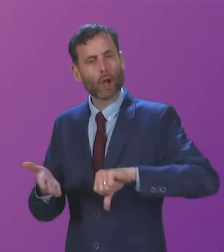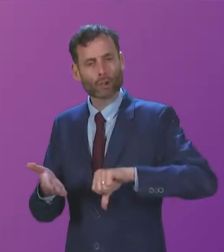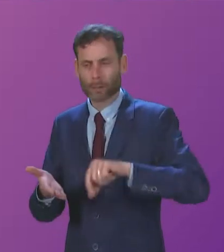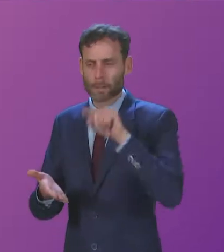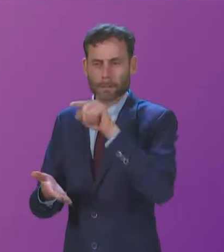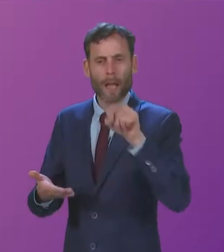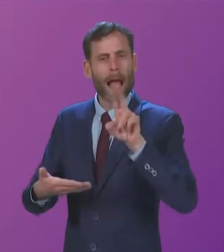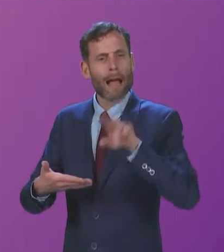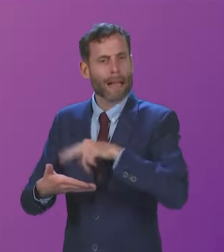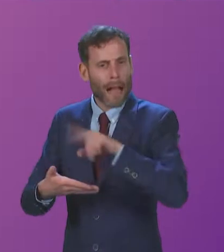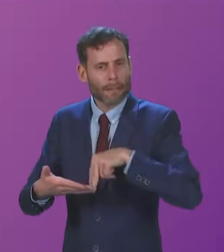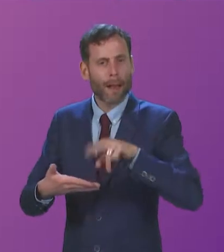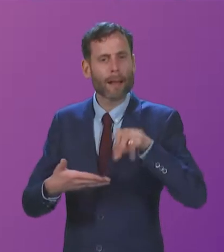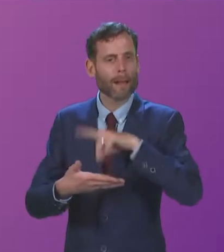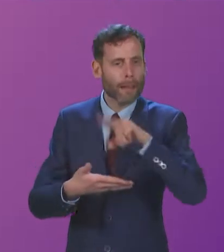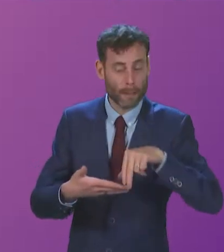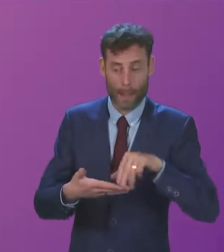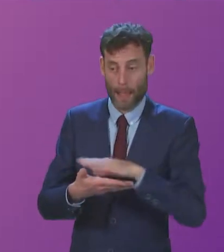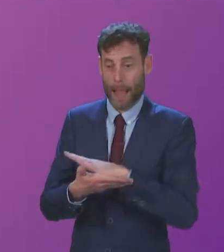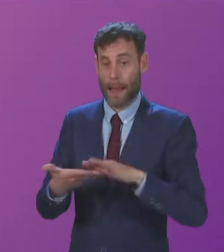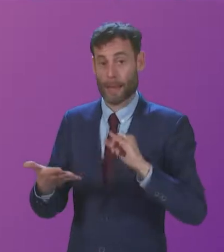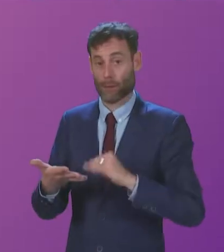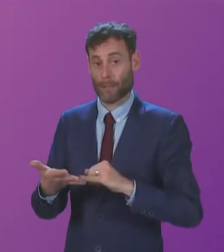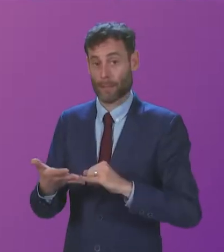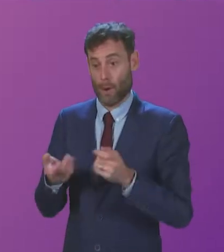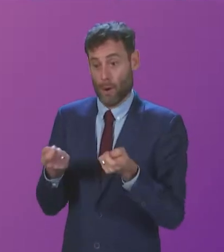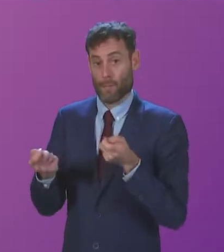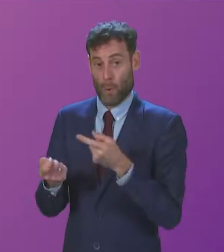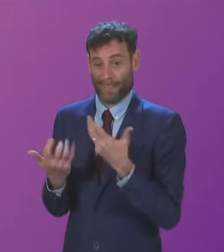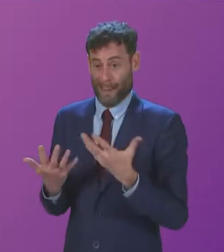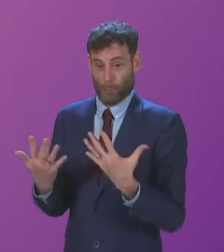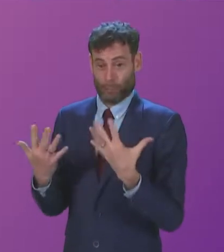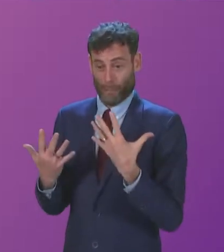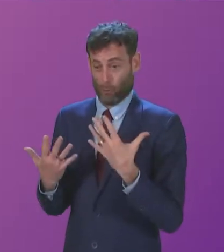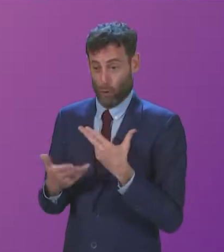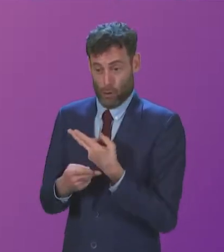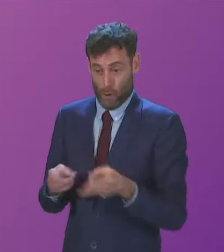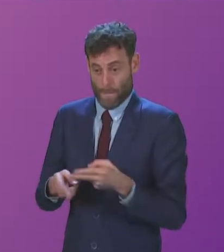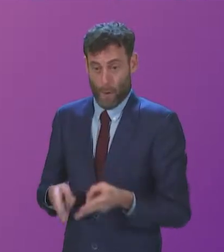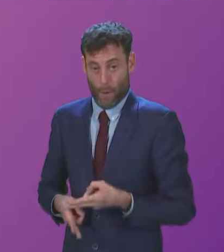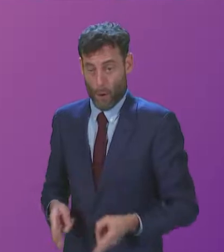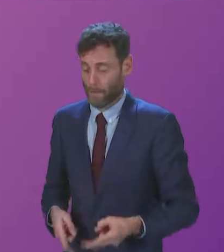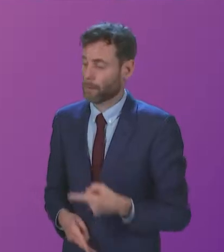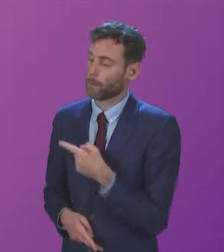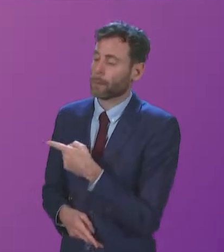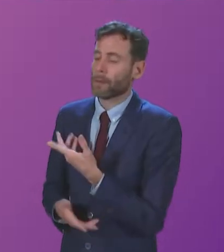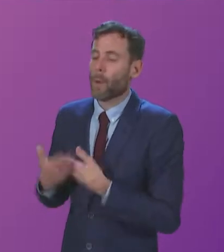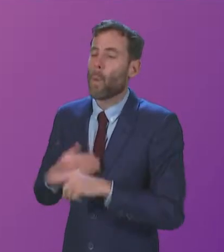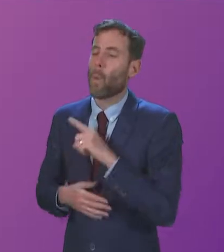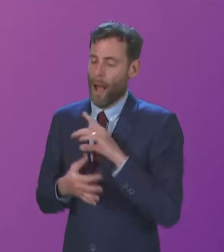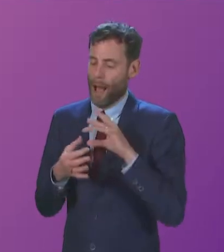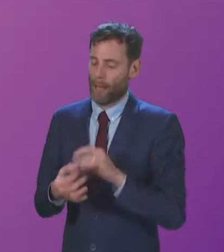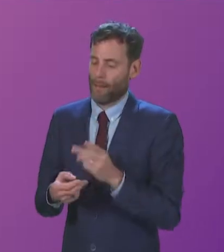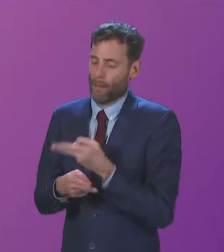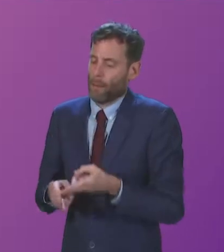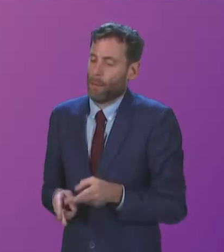cancer surgeries, as NHS boards struggle under immense pressure. The Cabinet Secretary pointed to the challenges of the pandemic, but we know that waiting lists have been